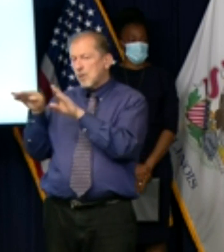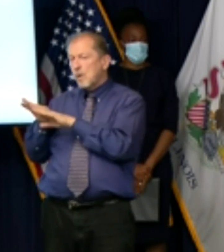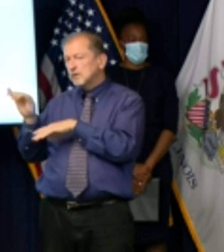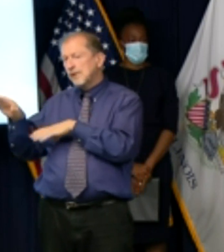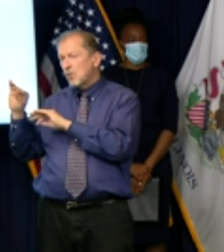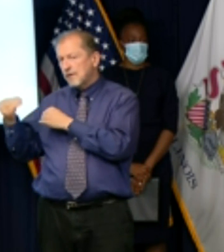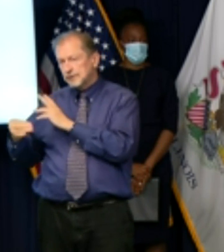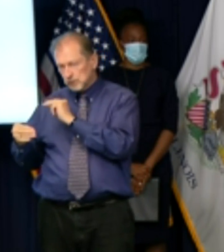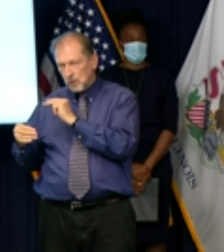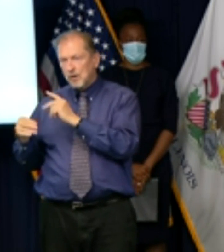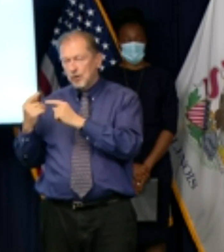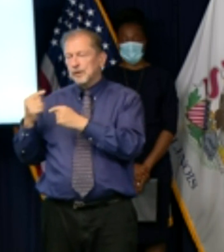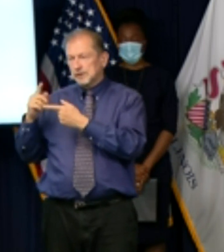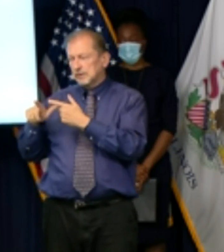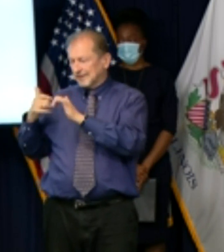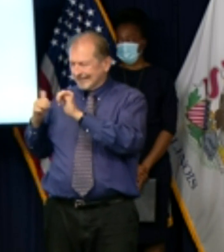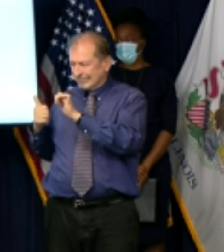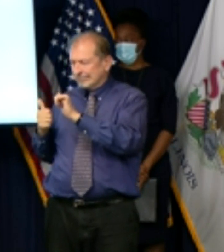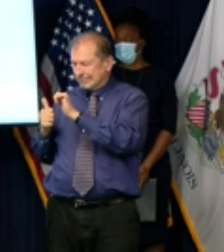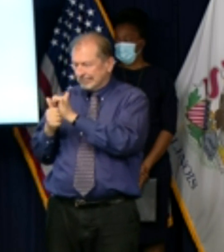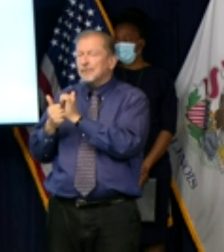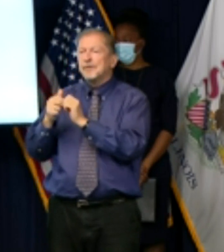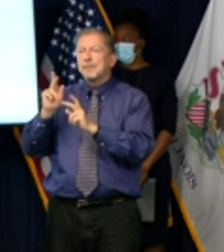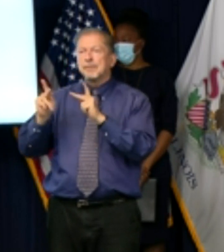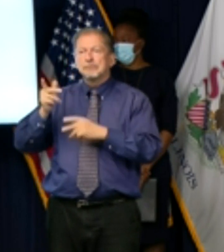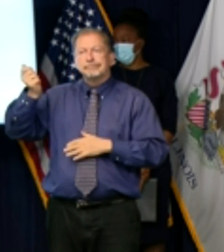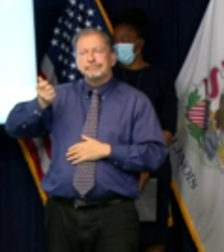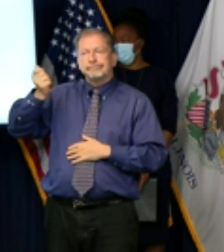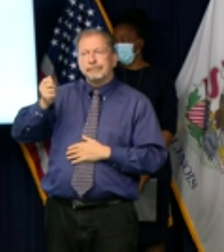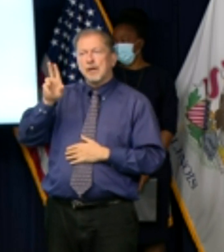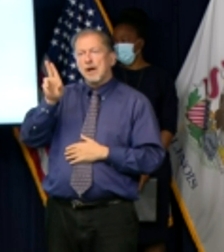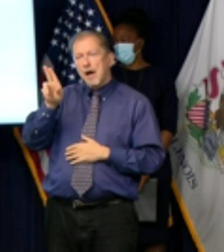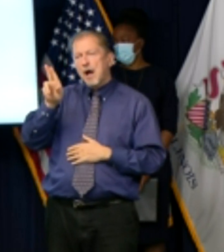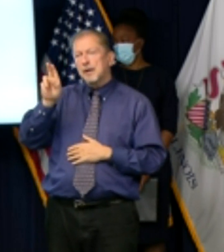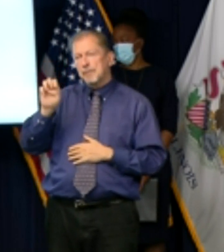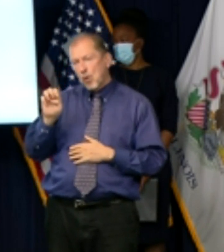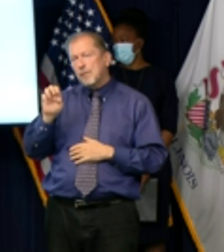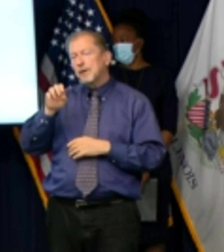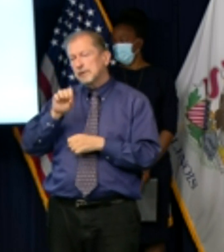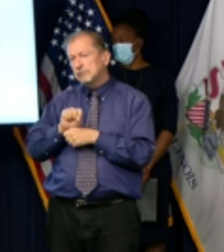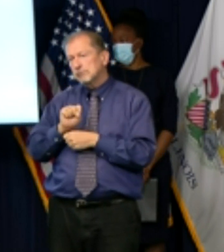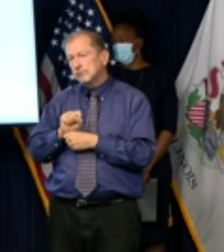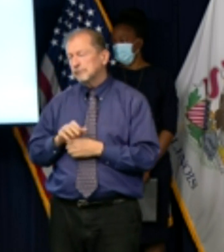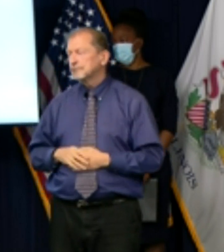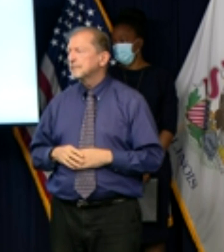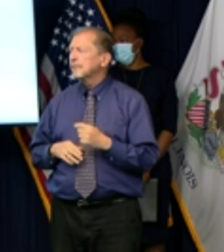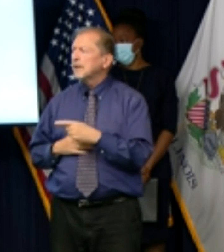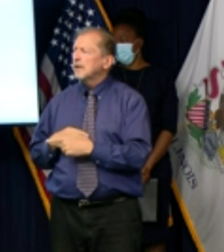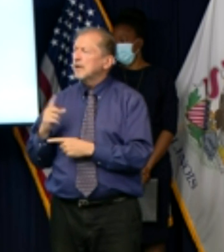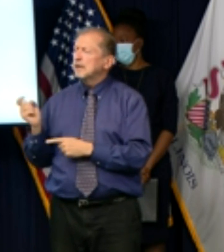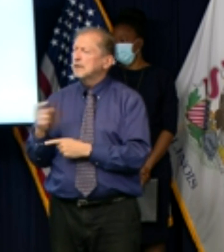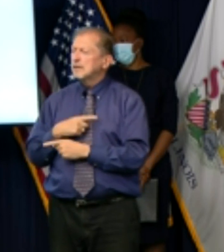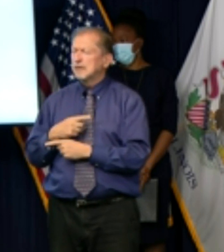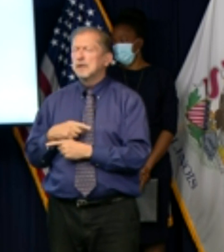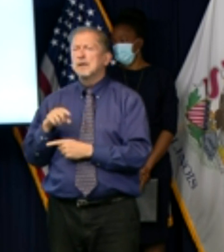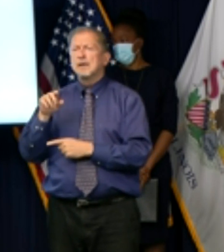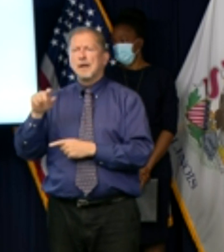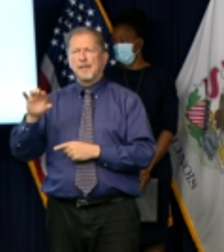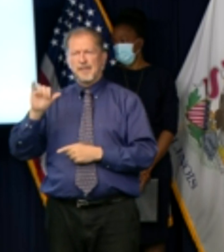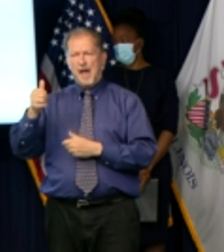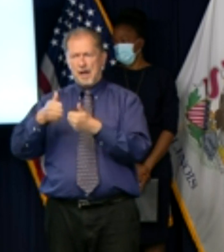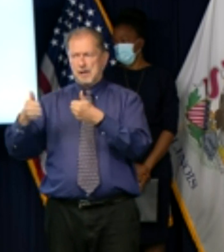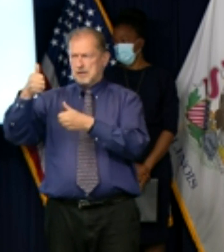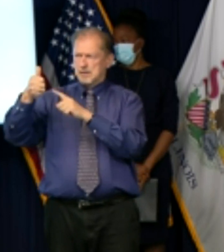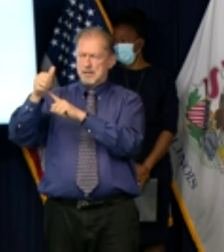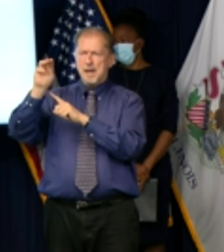any backlog at ides dan petrella at the tribune how does the weakened position of speaker madigan affect your ability in the